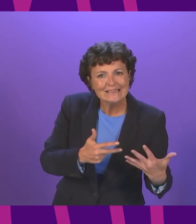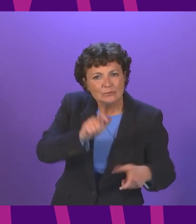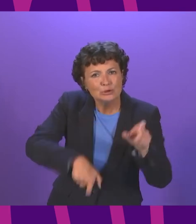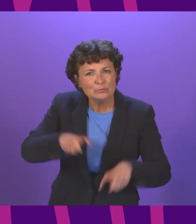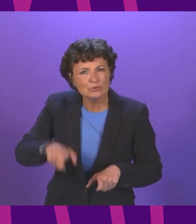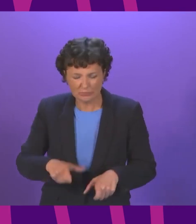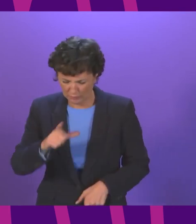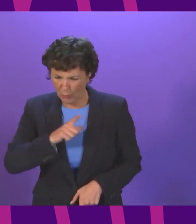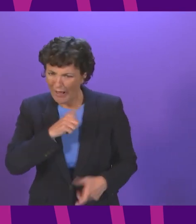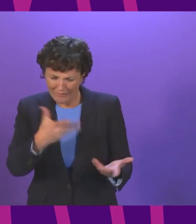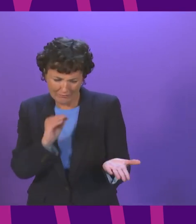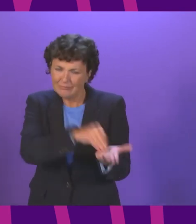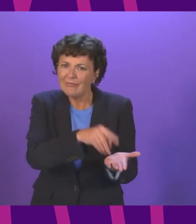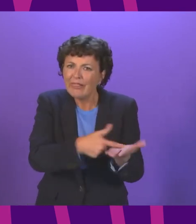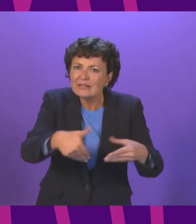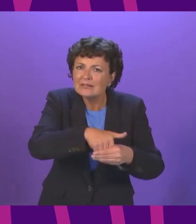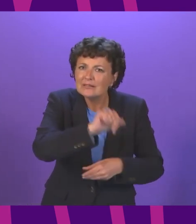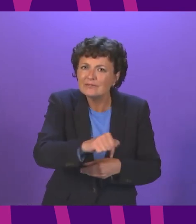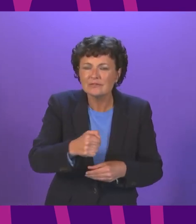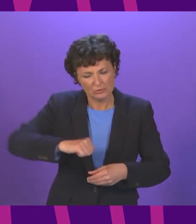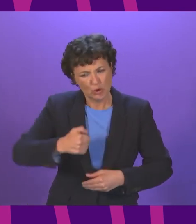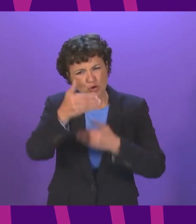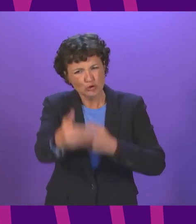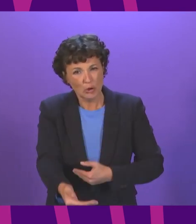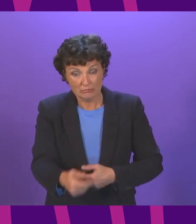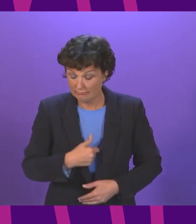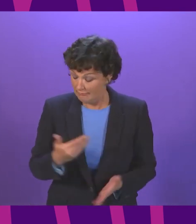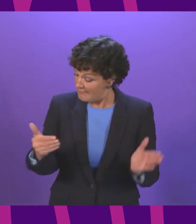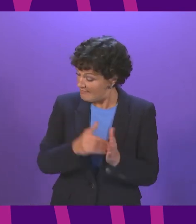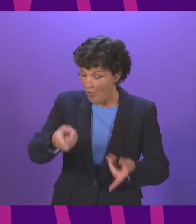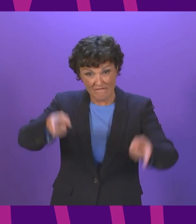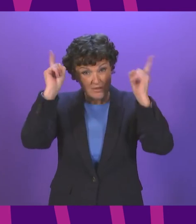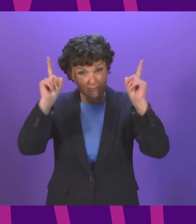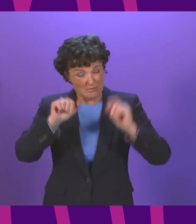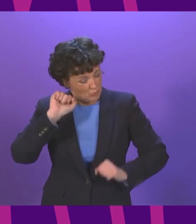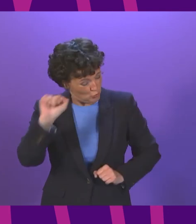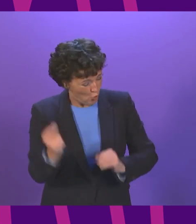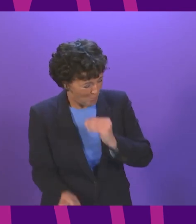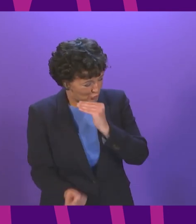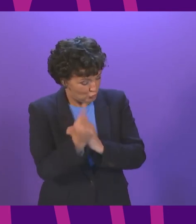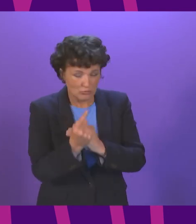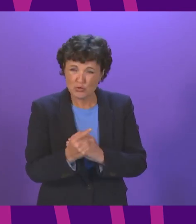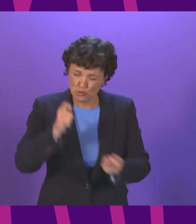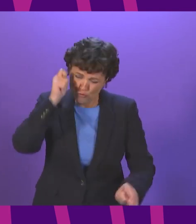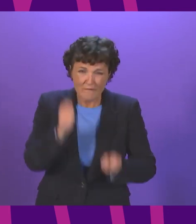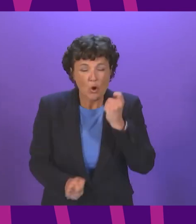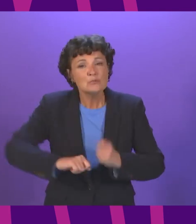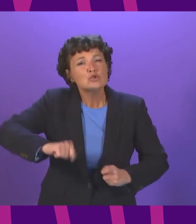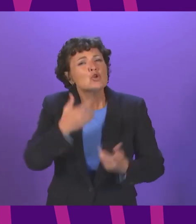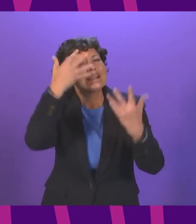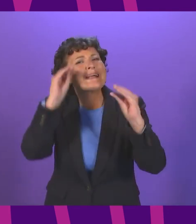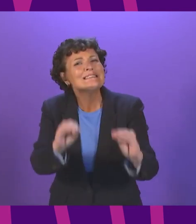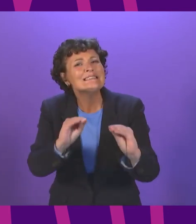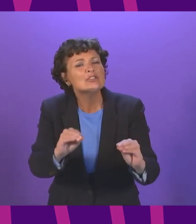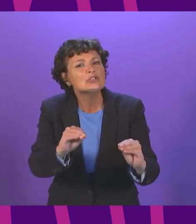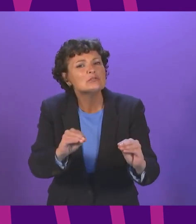programme for Government but we set the gauntlet now First Minister now is your chance to truly reform Scottish education and put it at the top